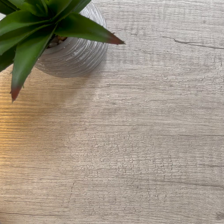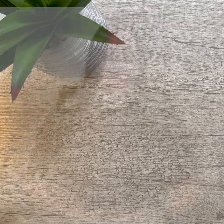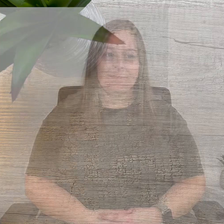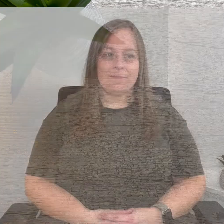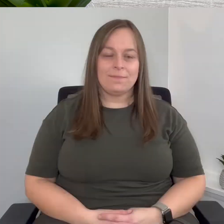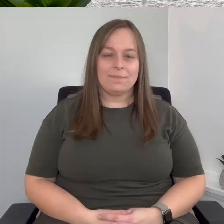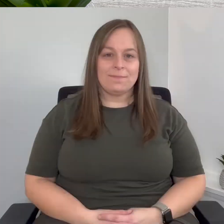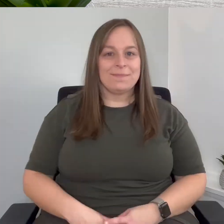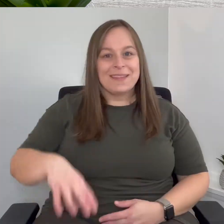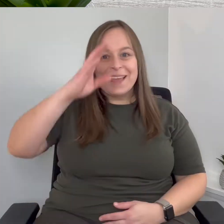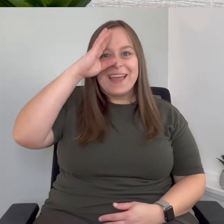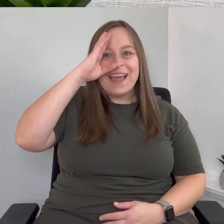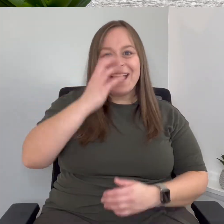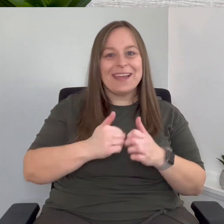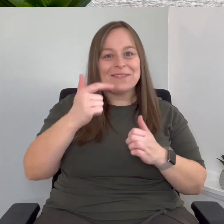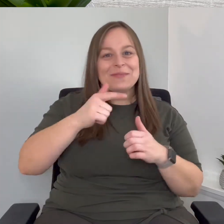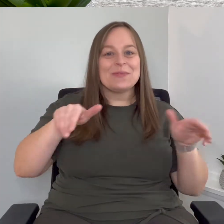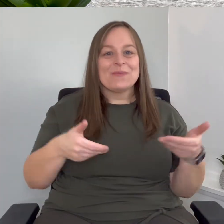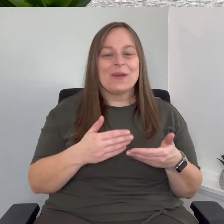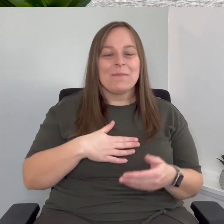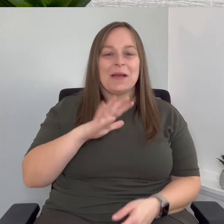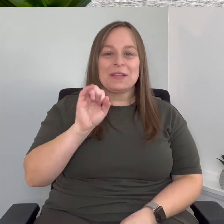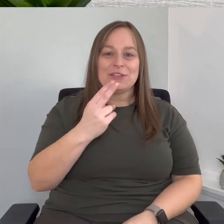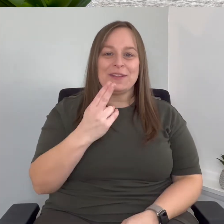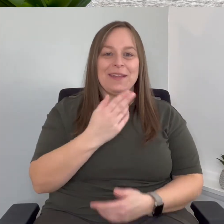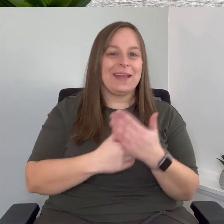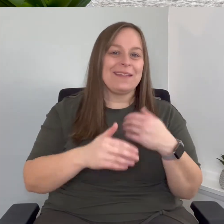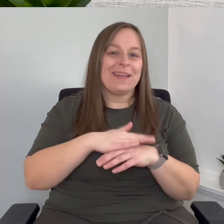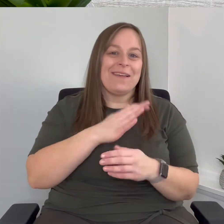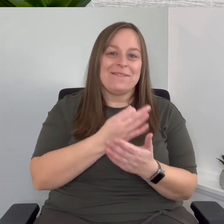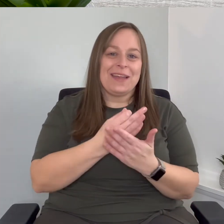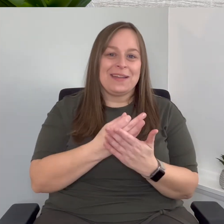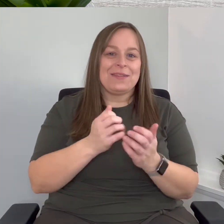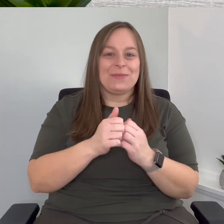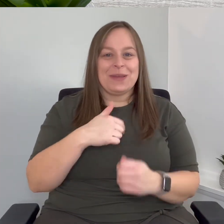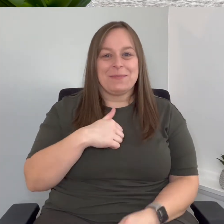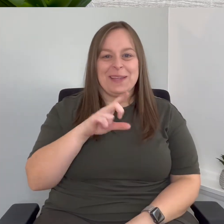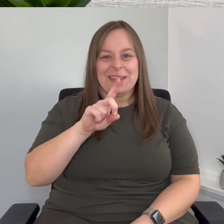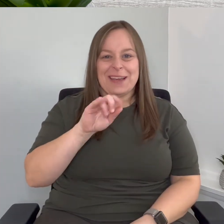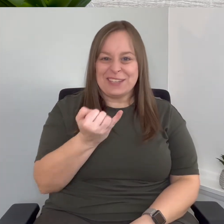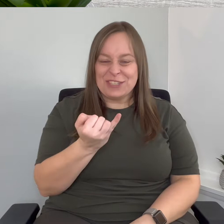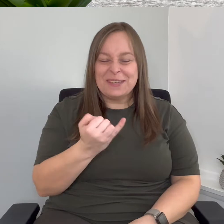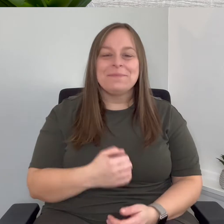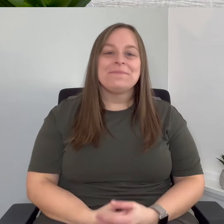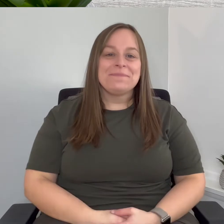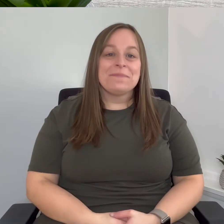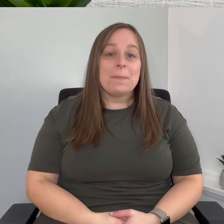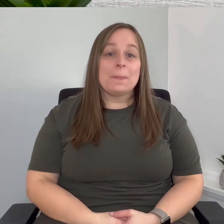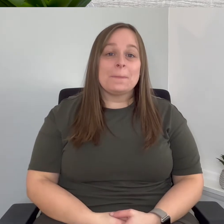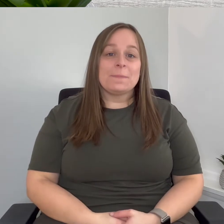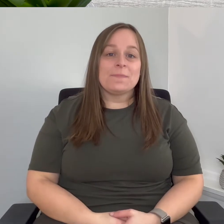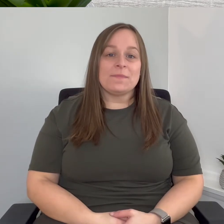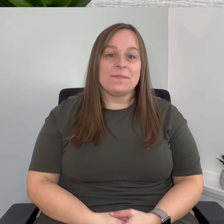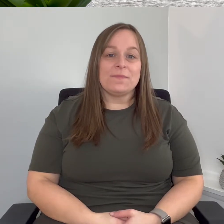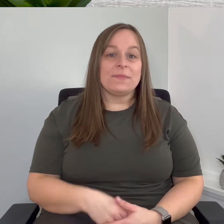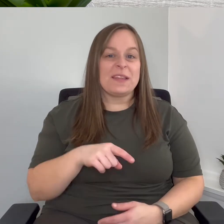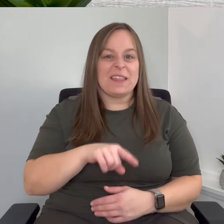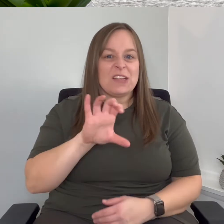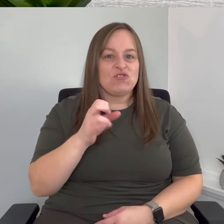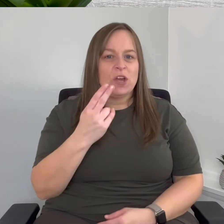hi everyone welcome to my channel hands on finances with me Donna Jean on this channel